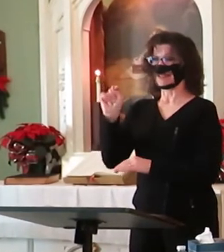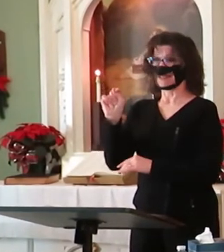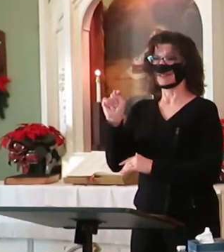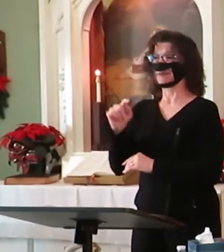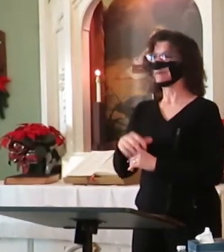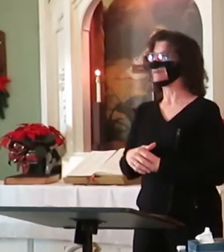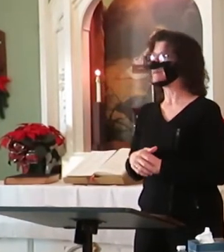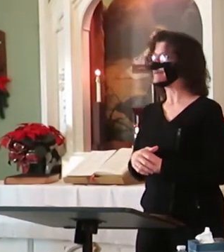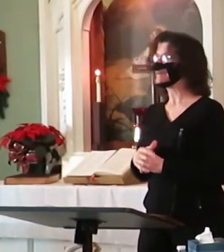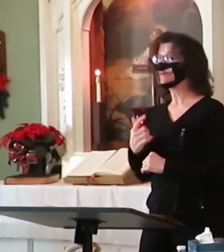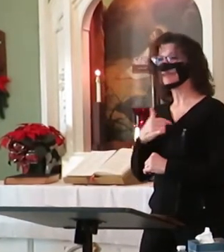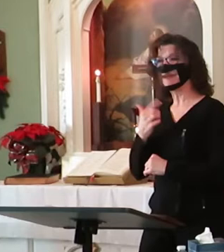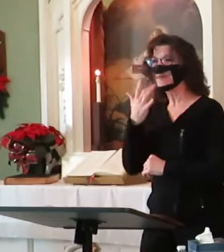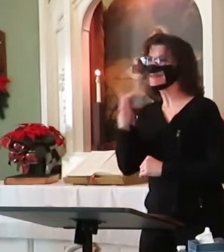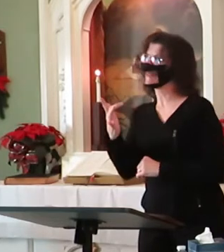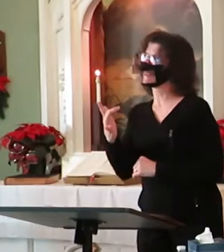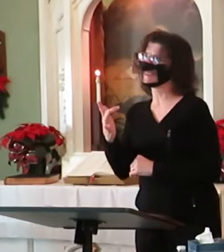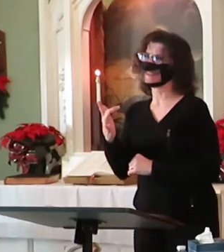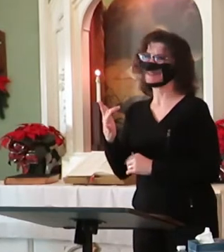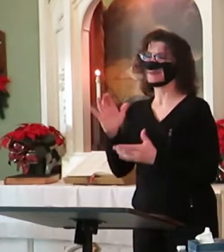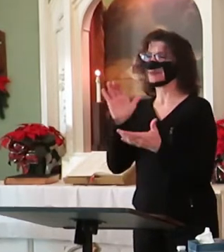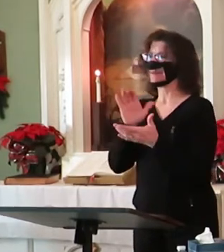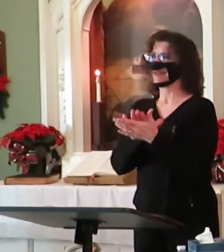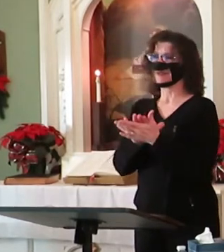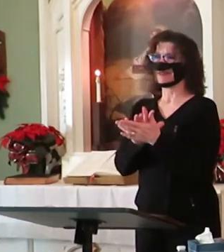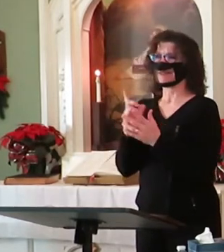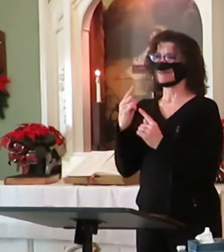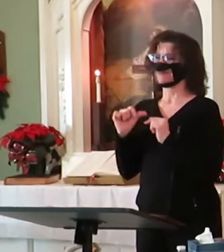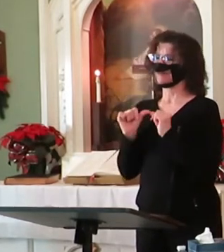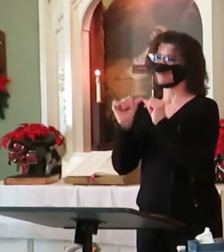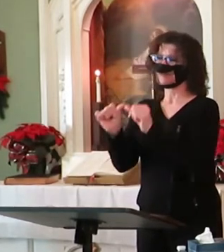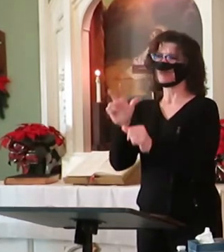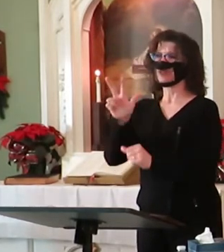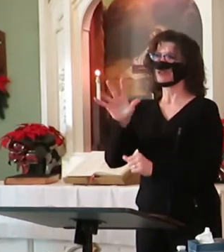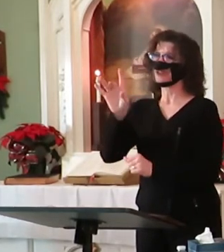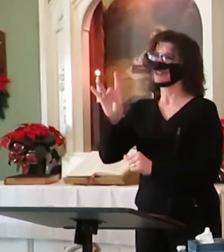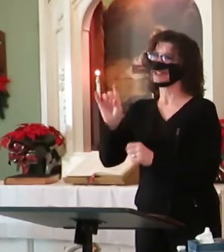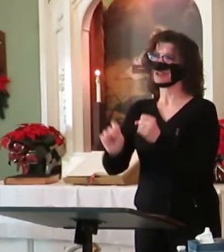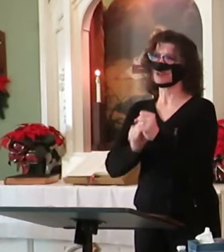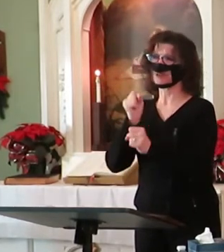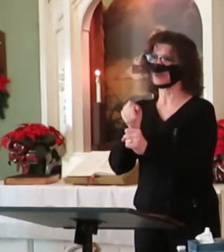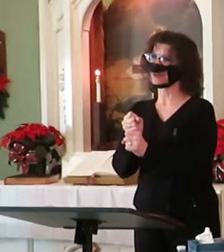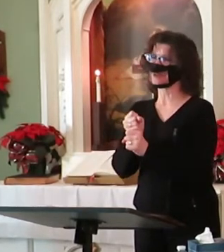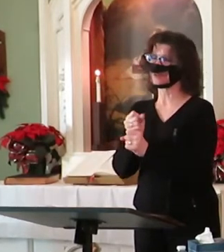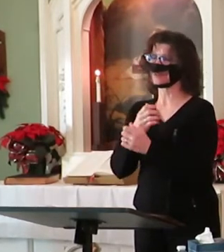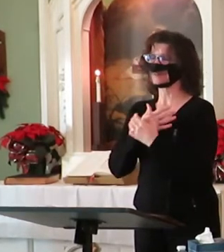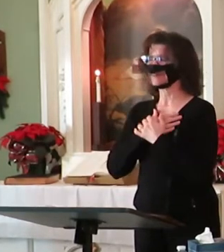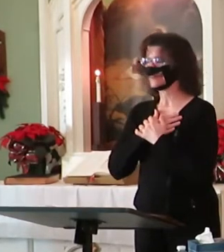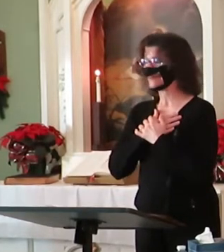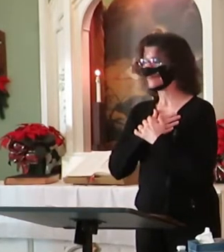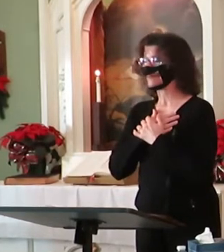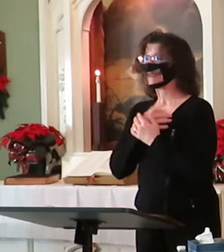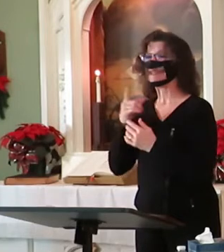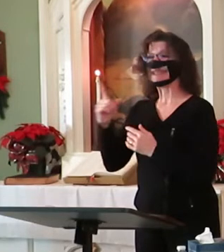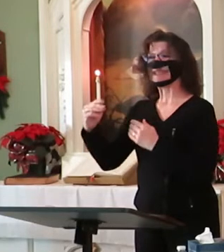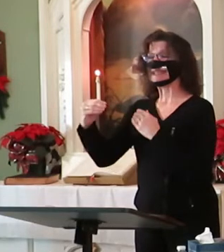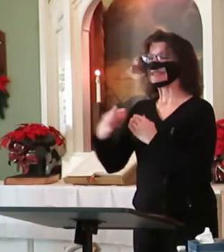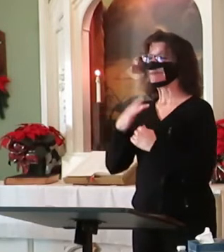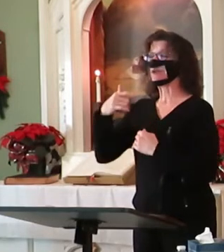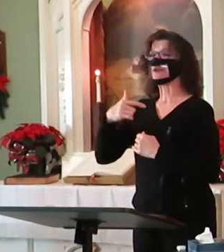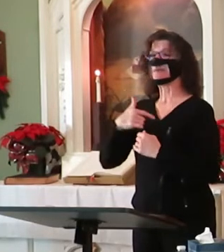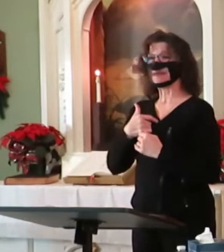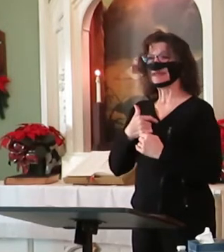I was very fortunate to be married to Lyle for 38 years. He has hired me to be a life